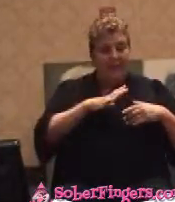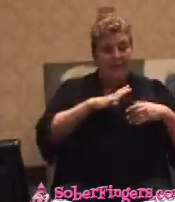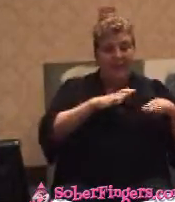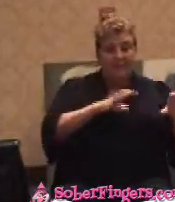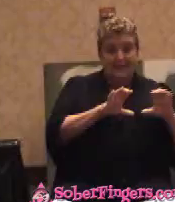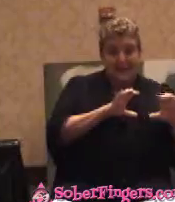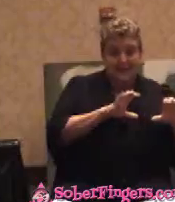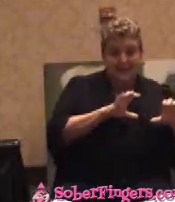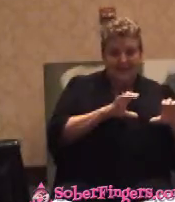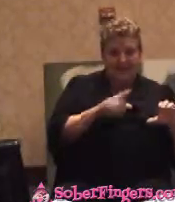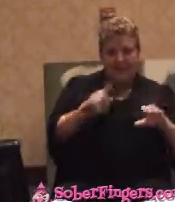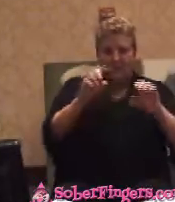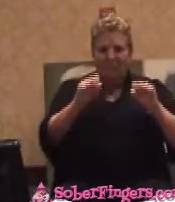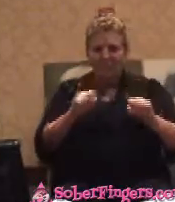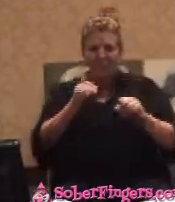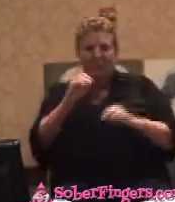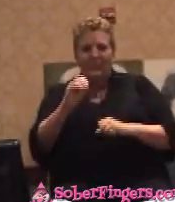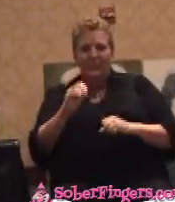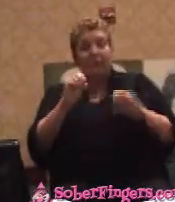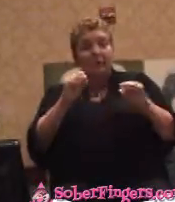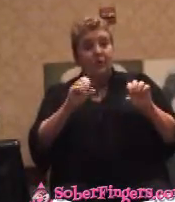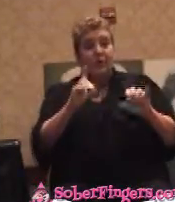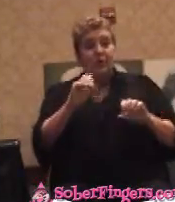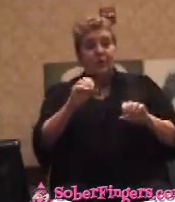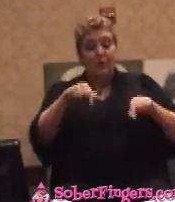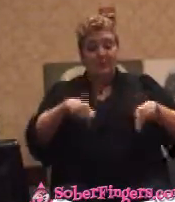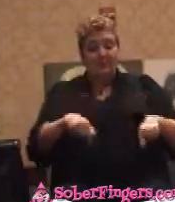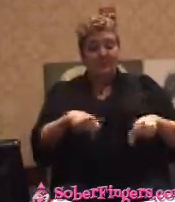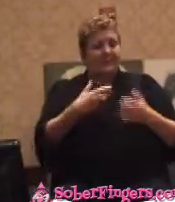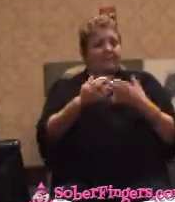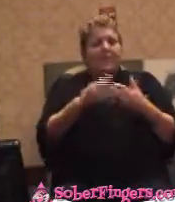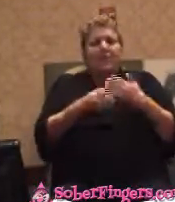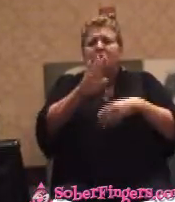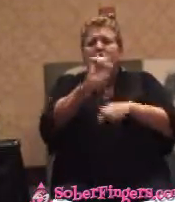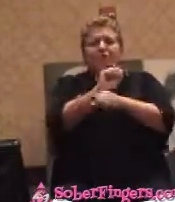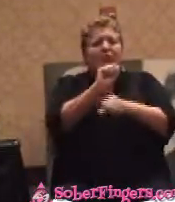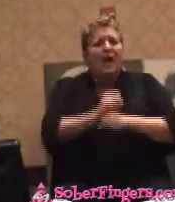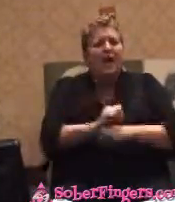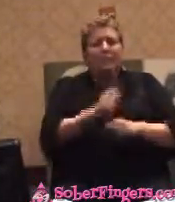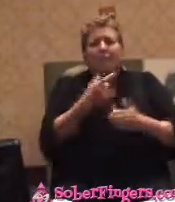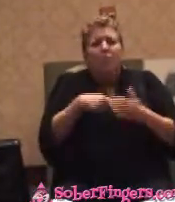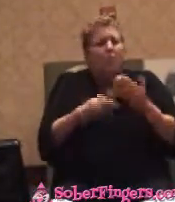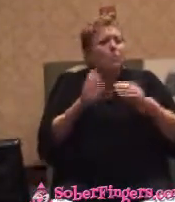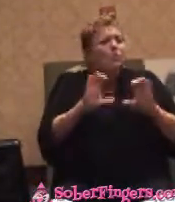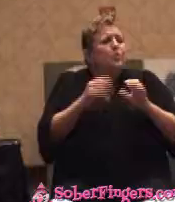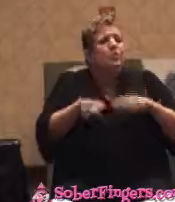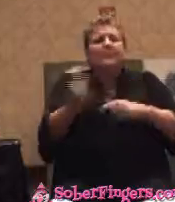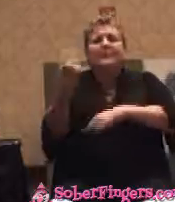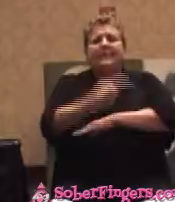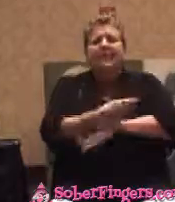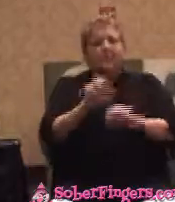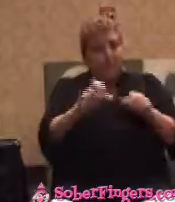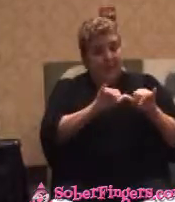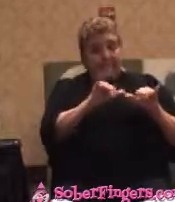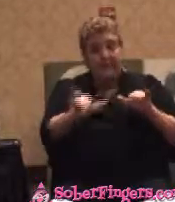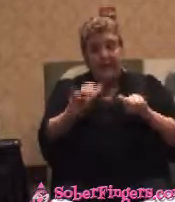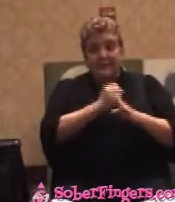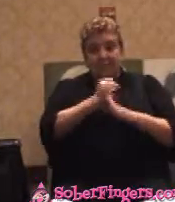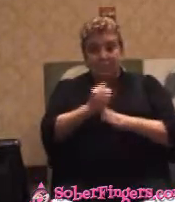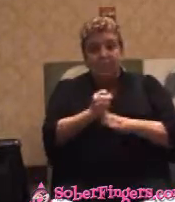matter what your profession is, what you do during the day. You can stay sober and you can do this thing. But you have to